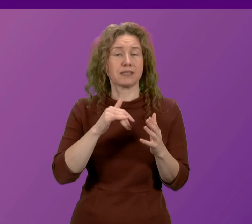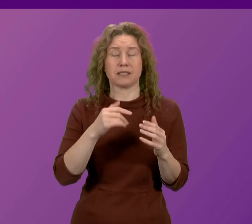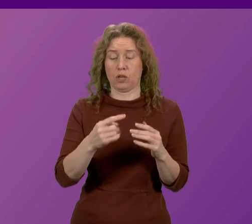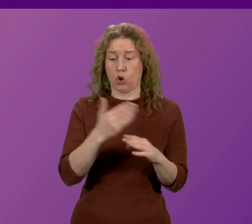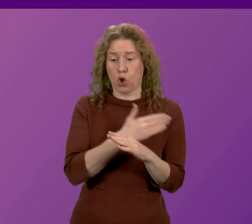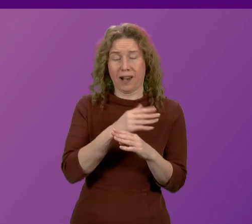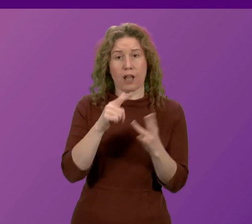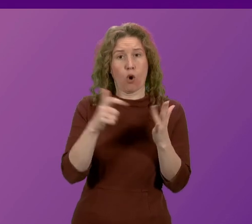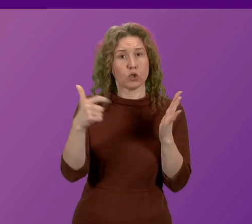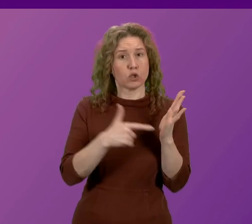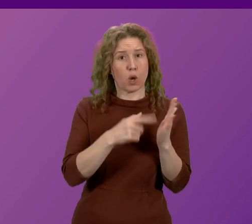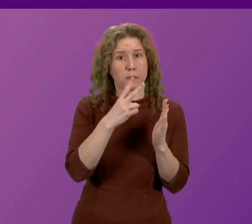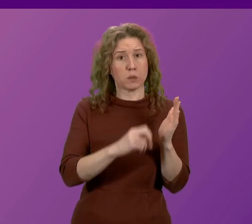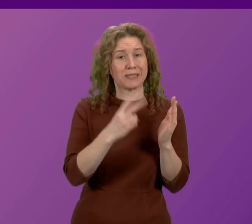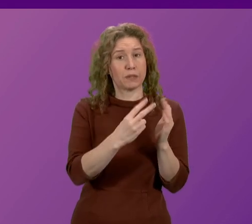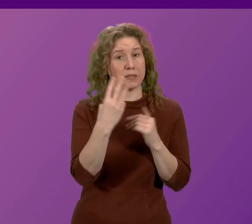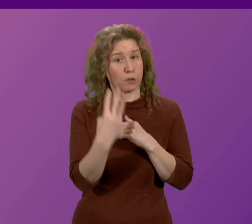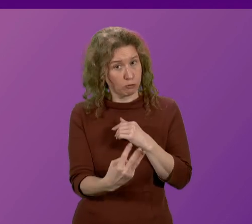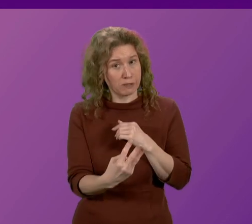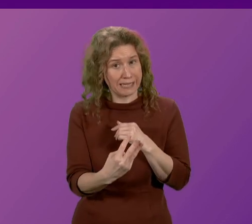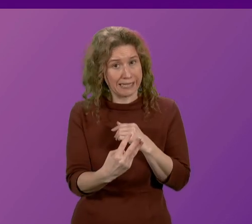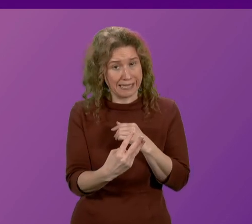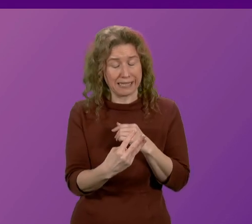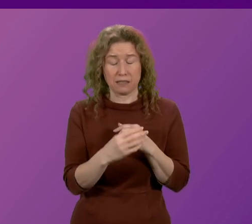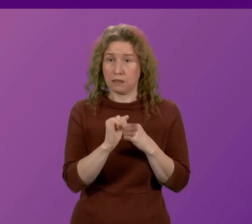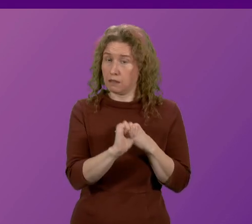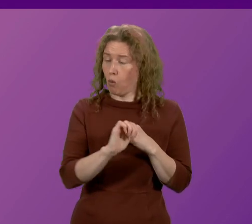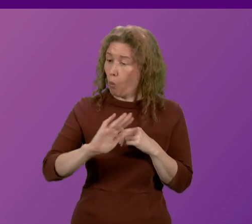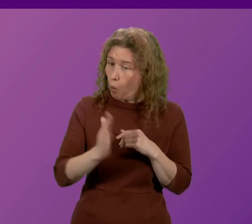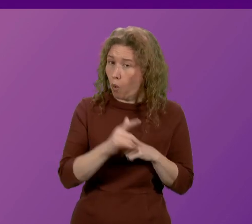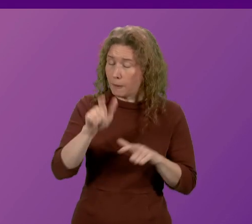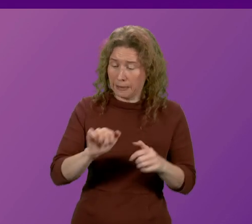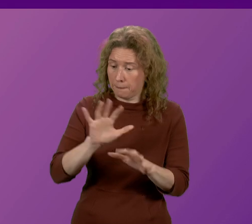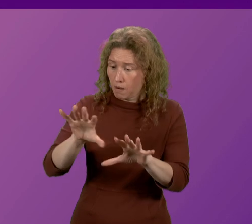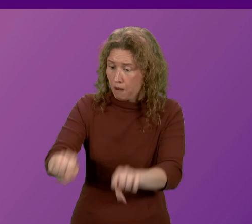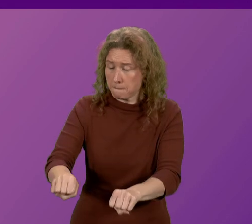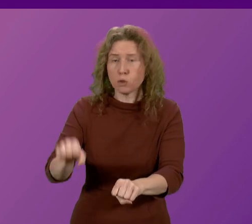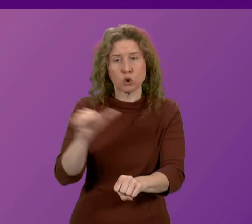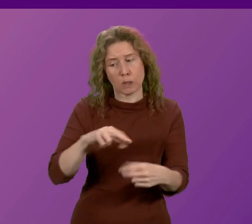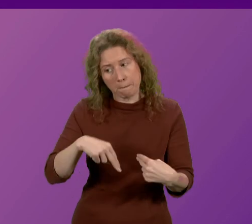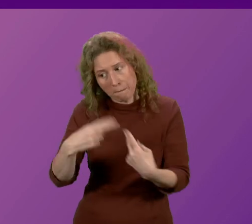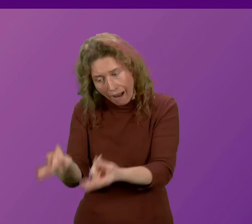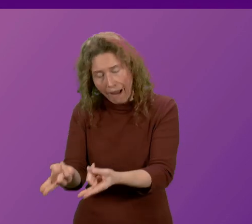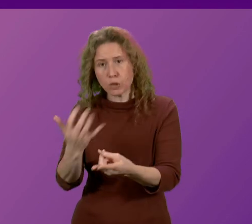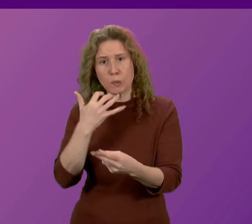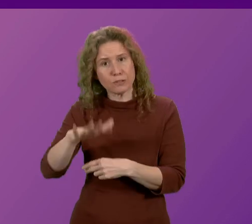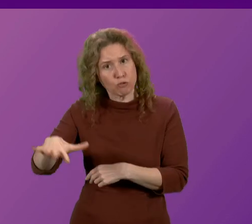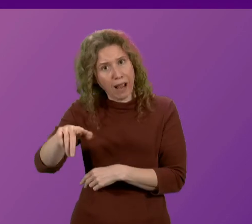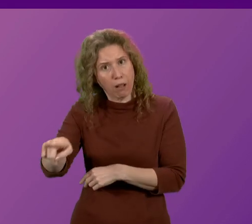2023. All hostages should be returned and there should be